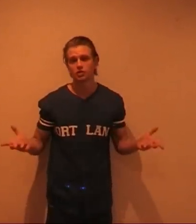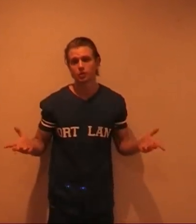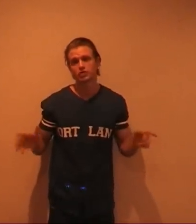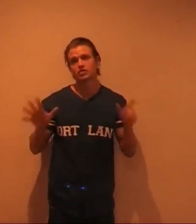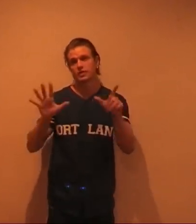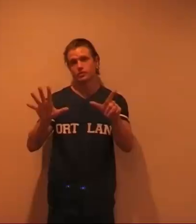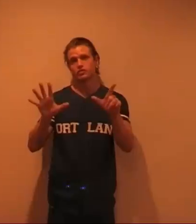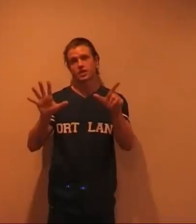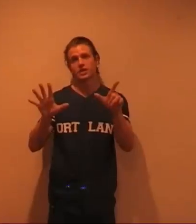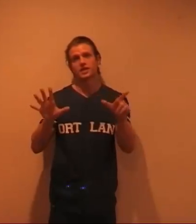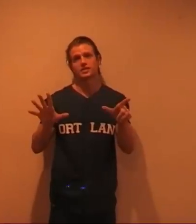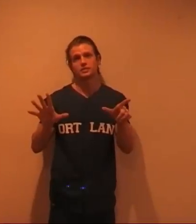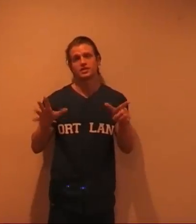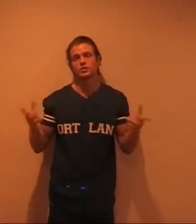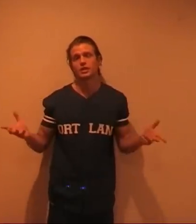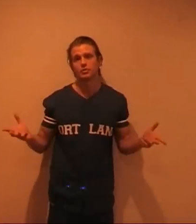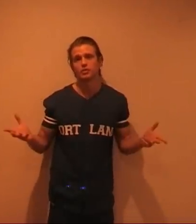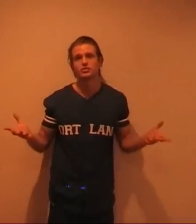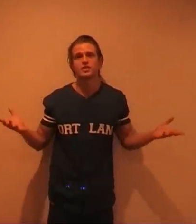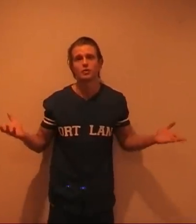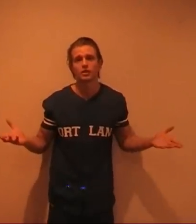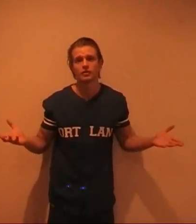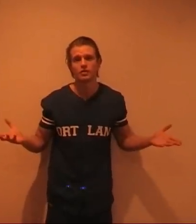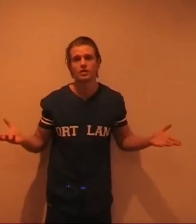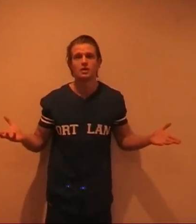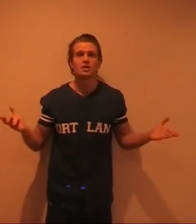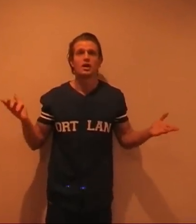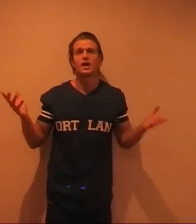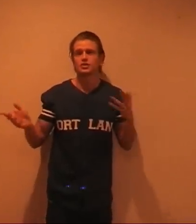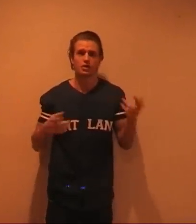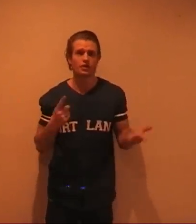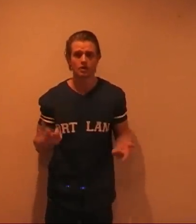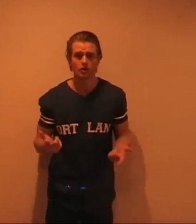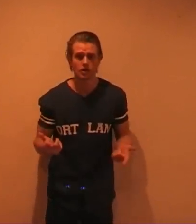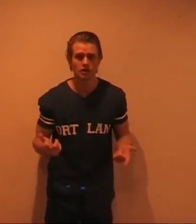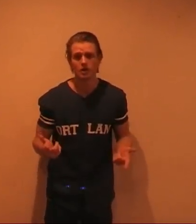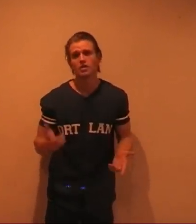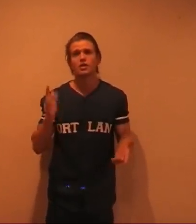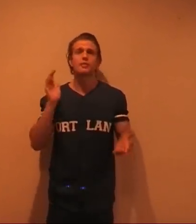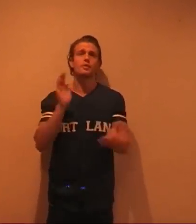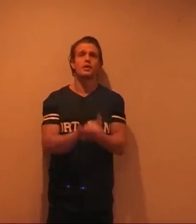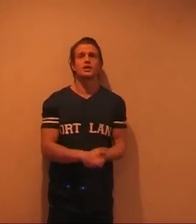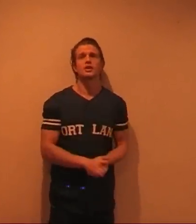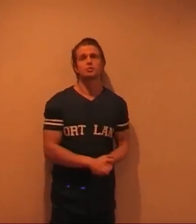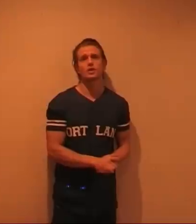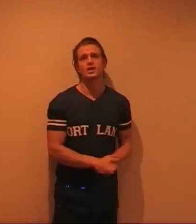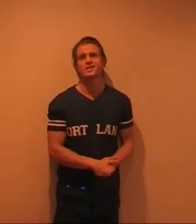this blog seven skincare tips. It's not really a bonus. They're all relevant. I just couldn't think of them earlier. All right. But the last one is